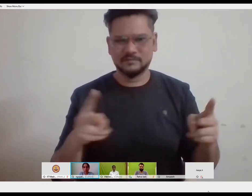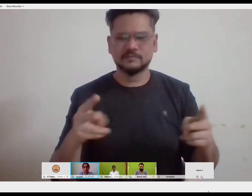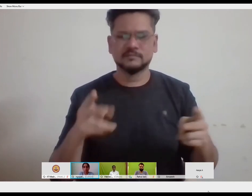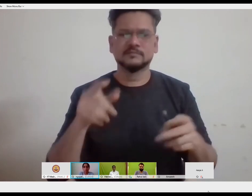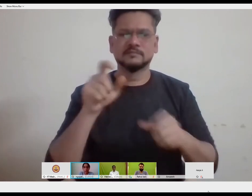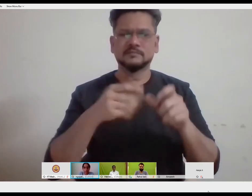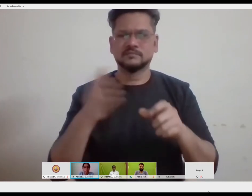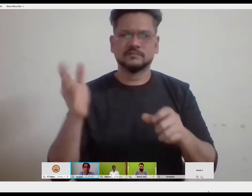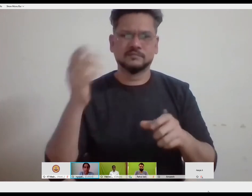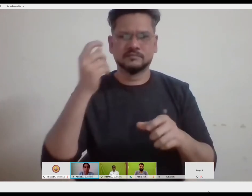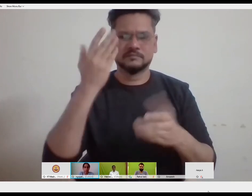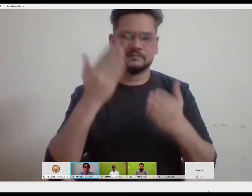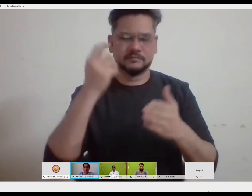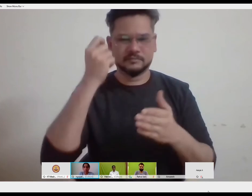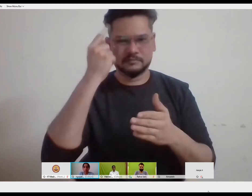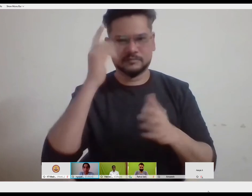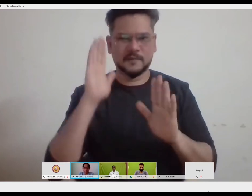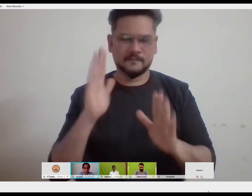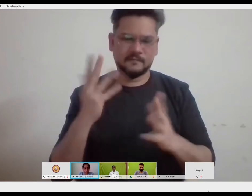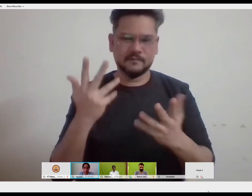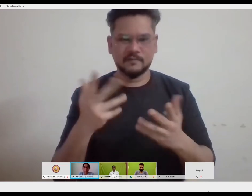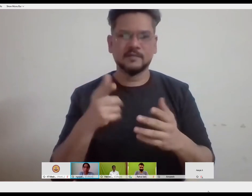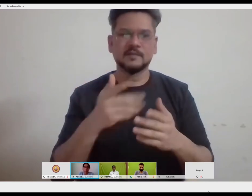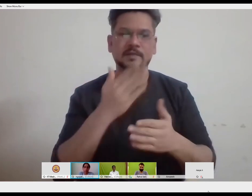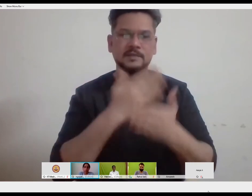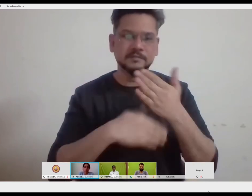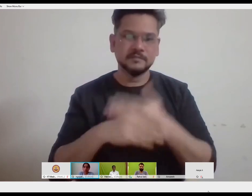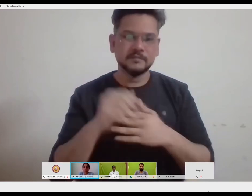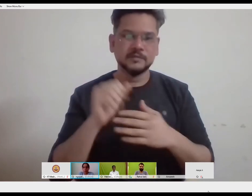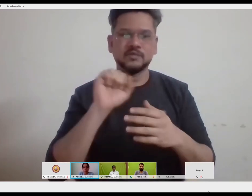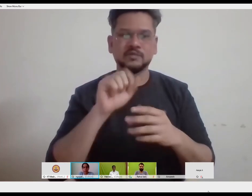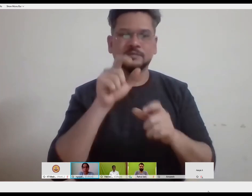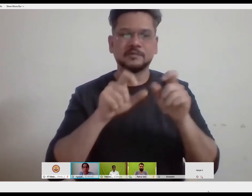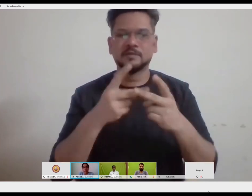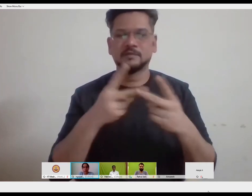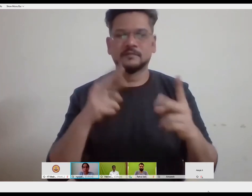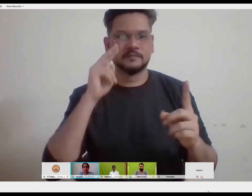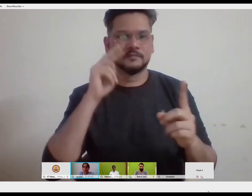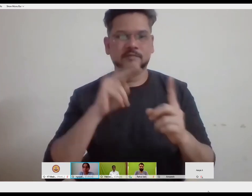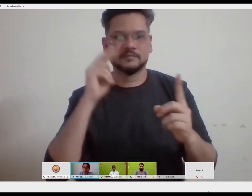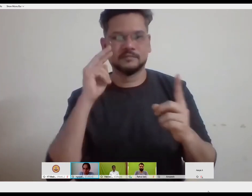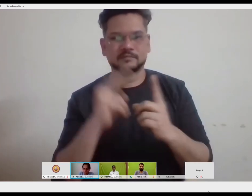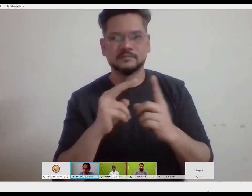different ways that disability is being looked at. And the most popular one is called the medical model,